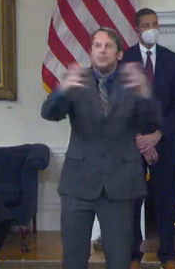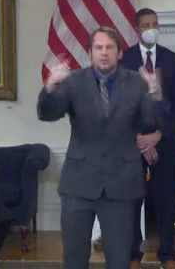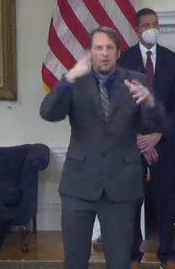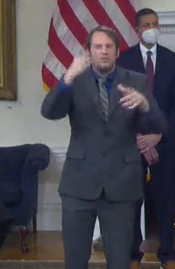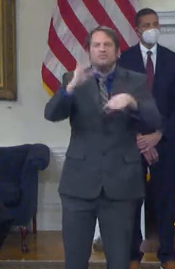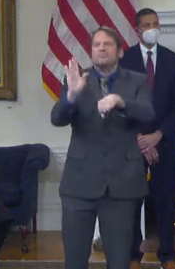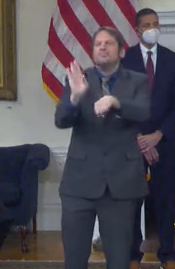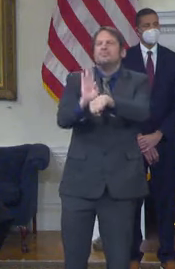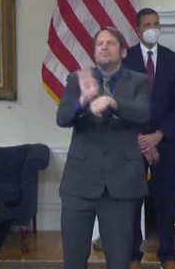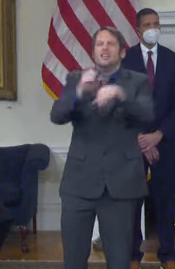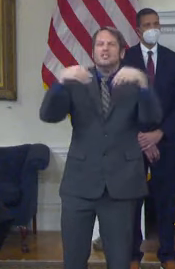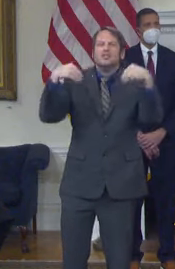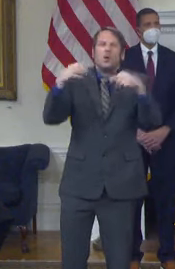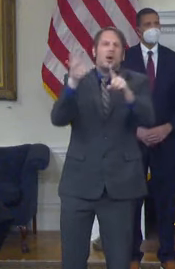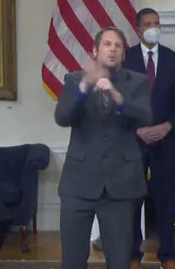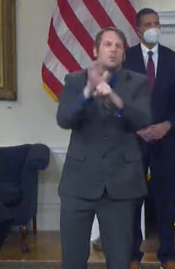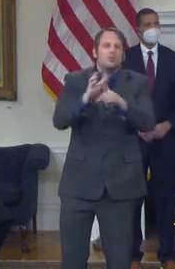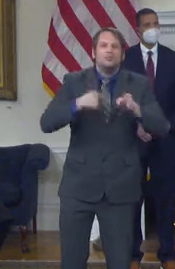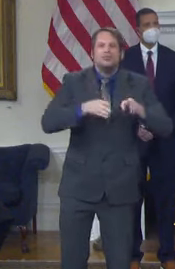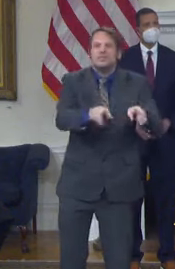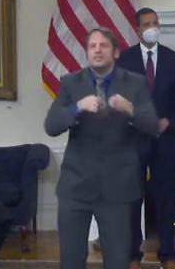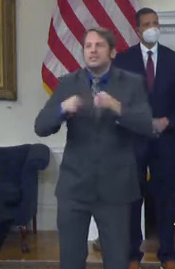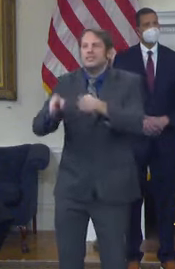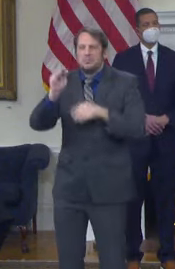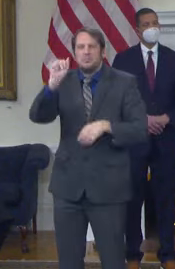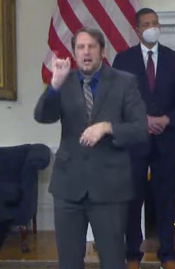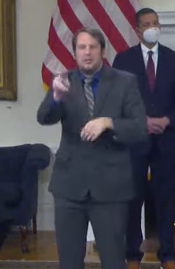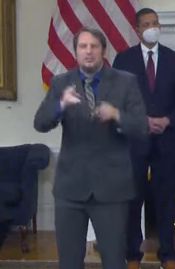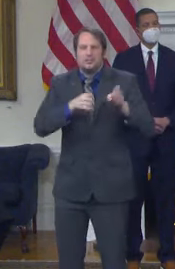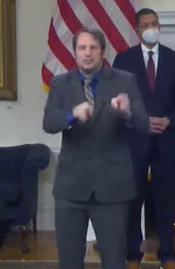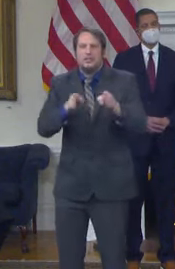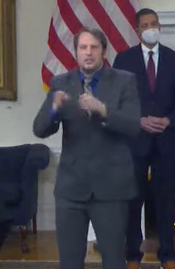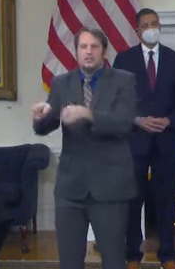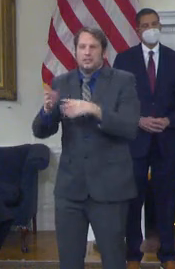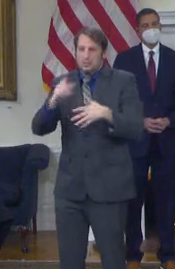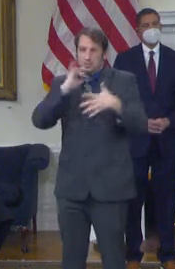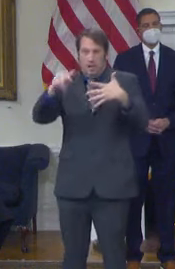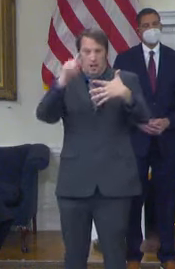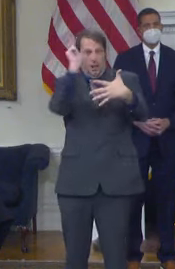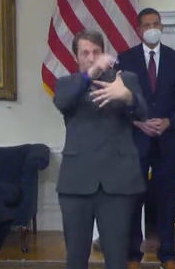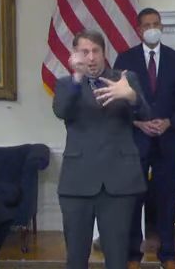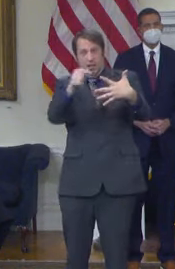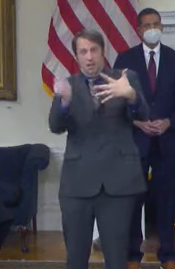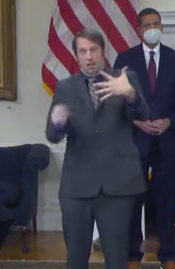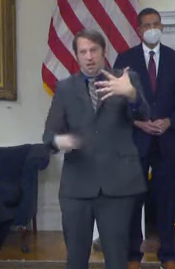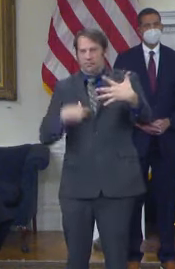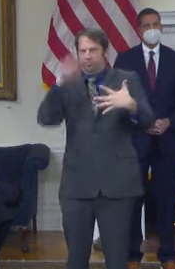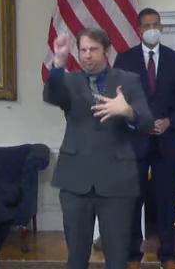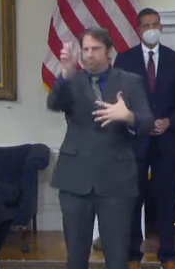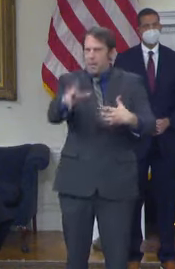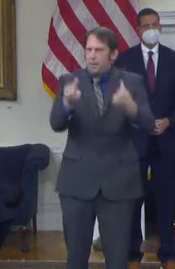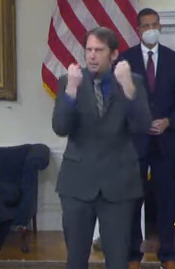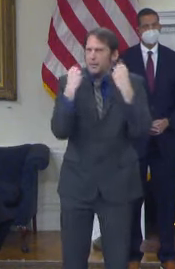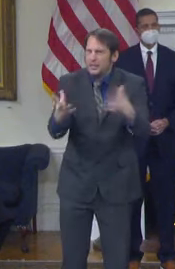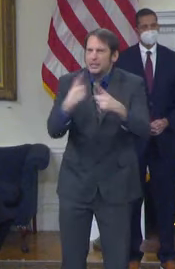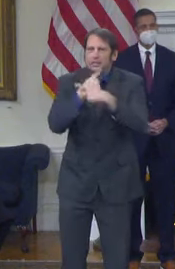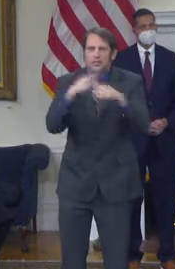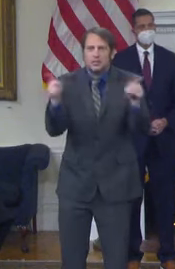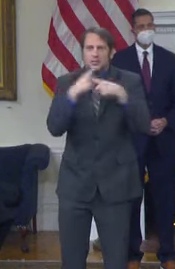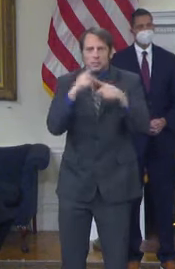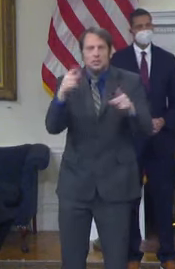With all of the important announcements that we're making today, we are continuing our focus on delivering